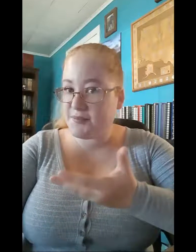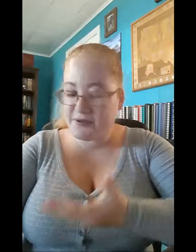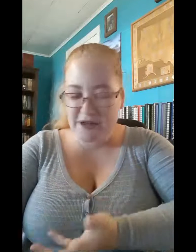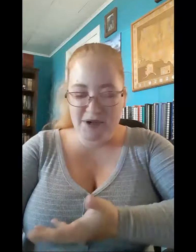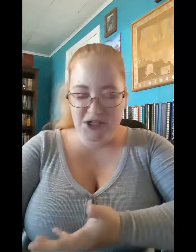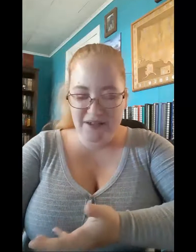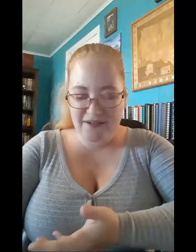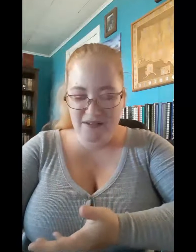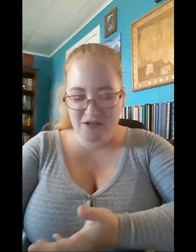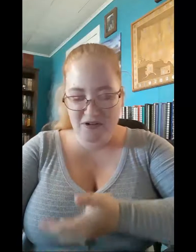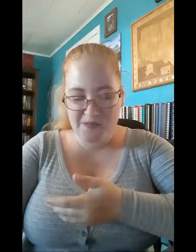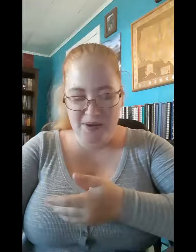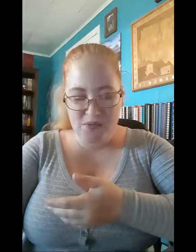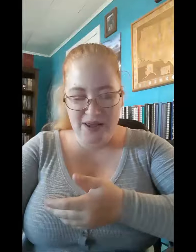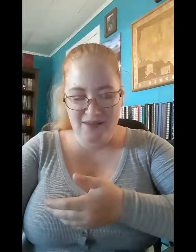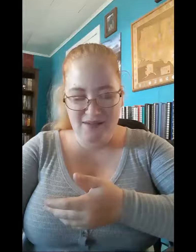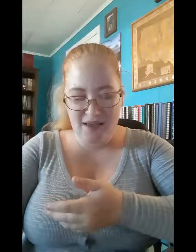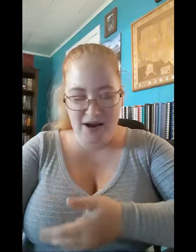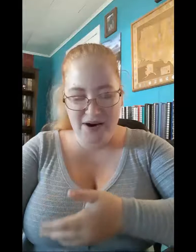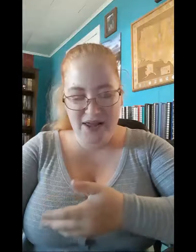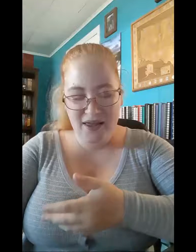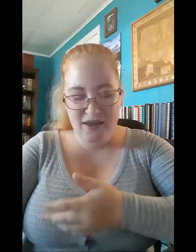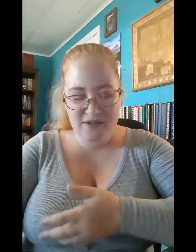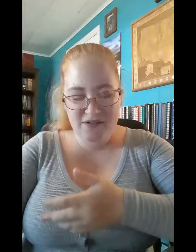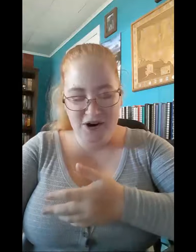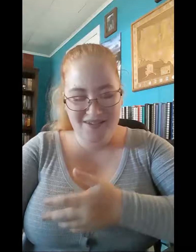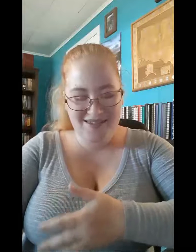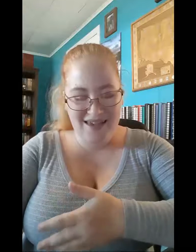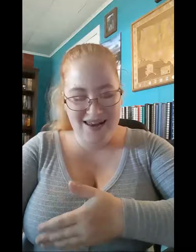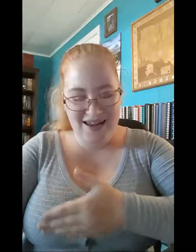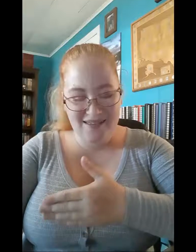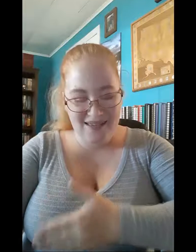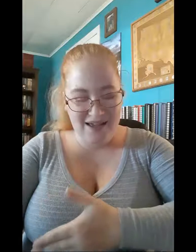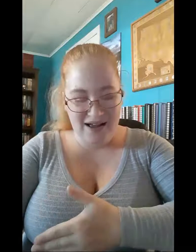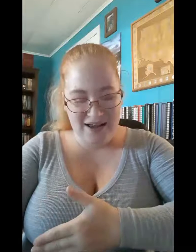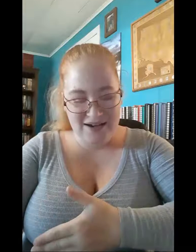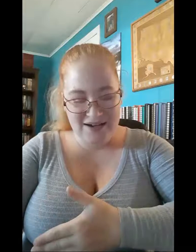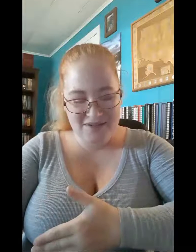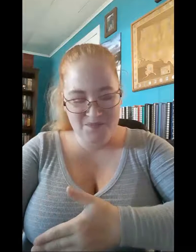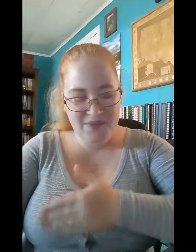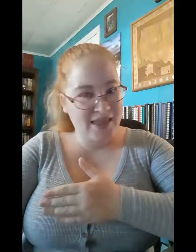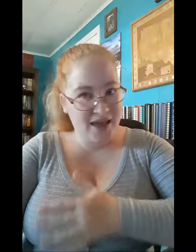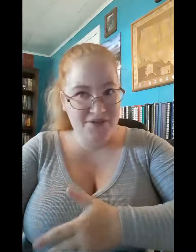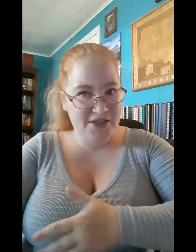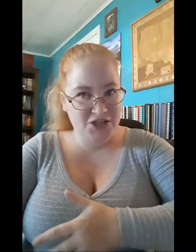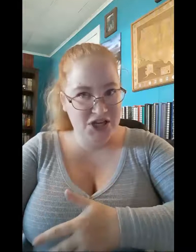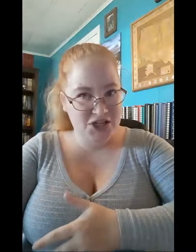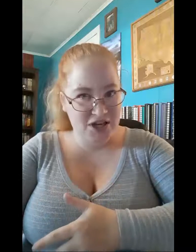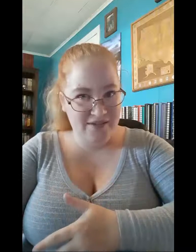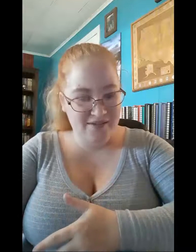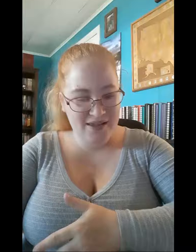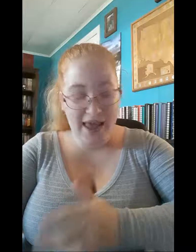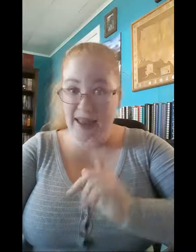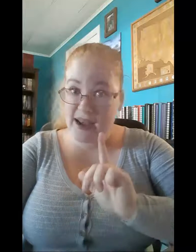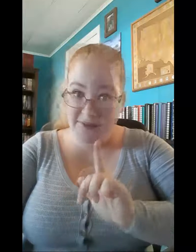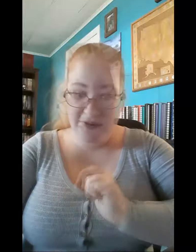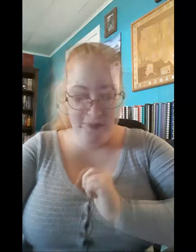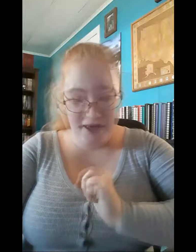are pretty much like sisters, but when Zari starts dating Dion, everything changes. And not for the better.